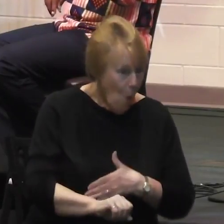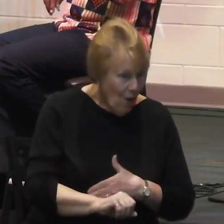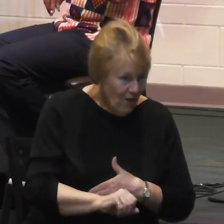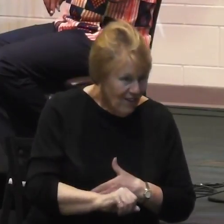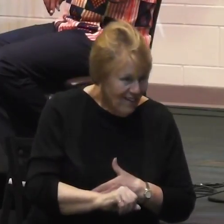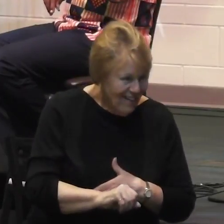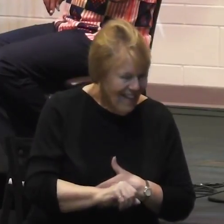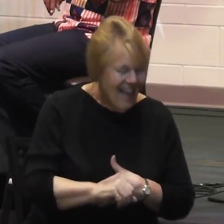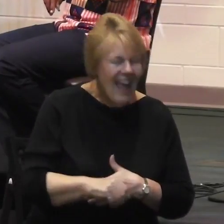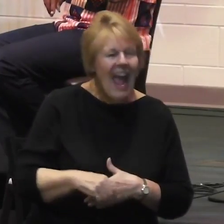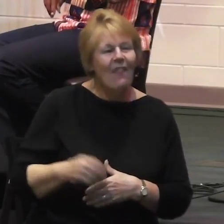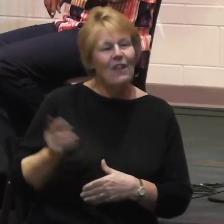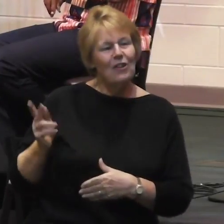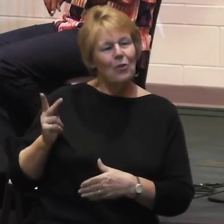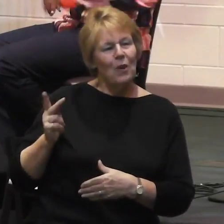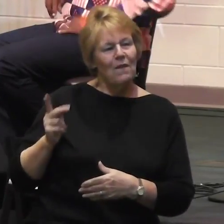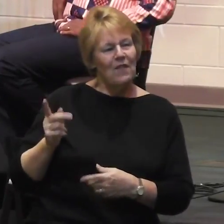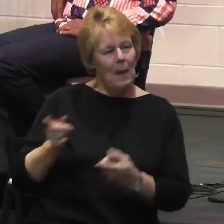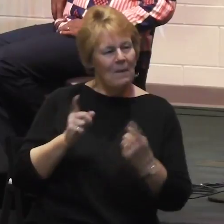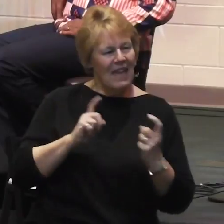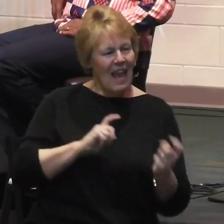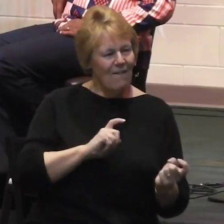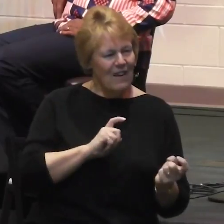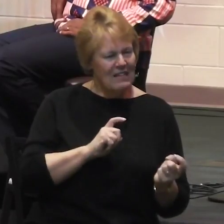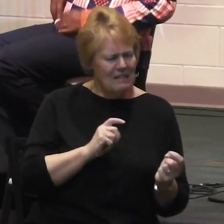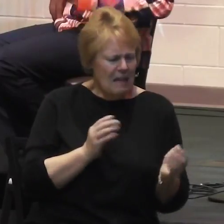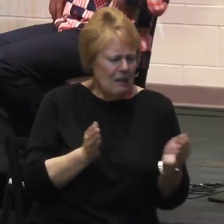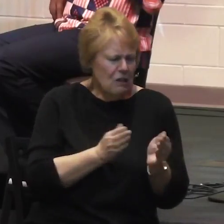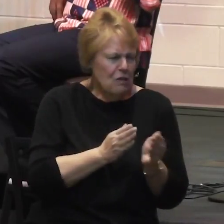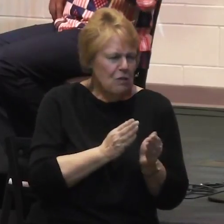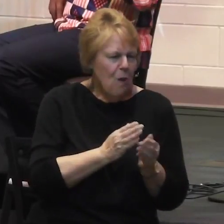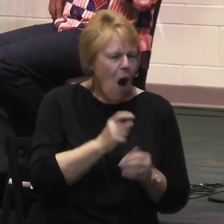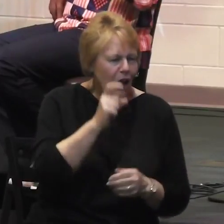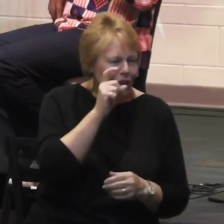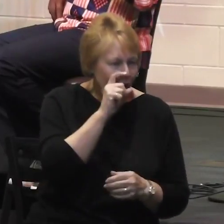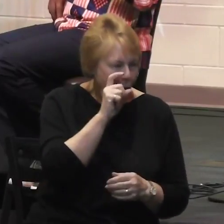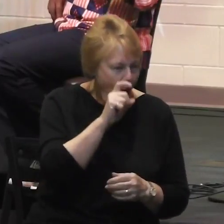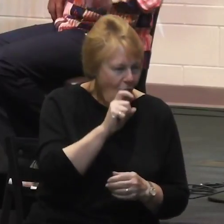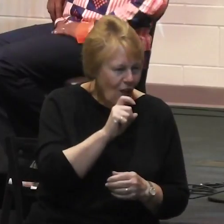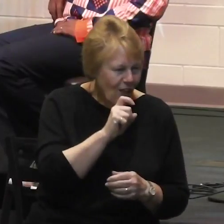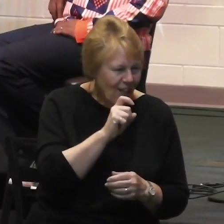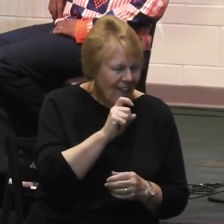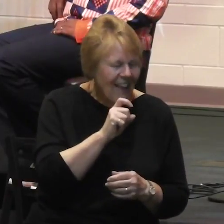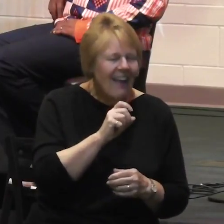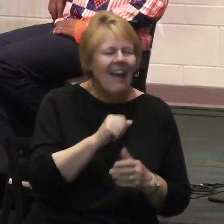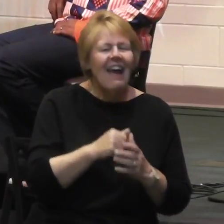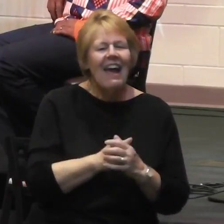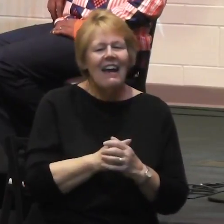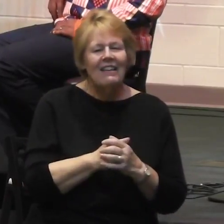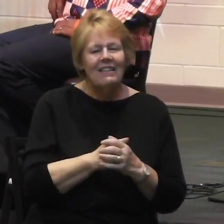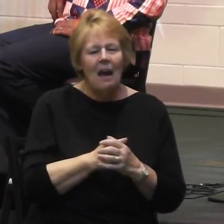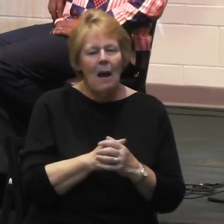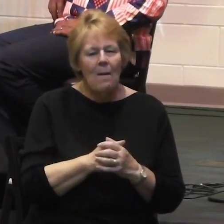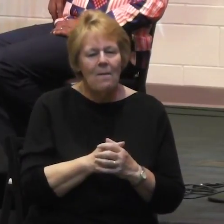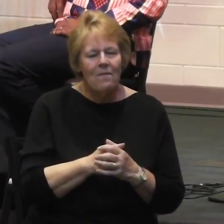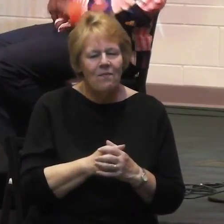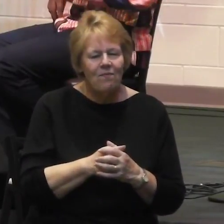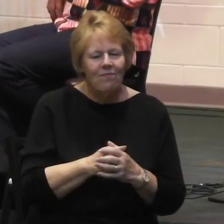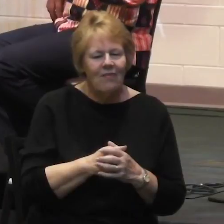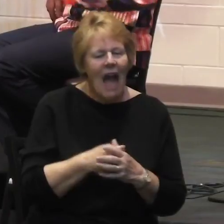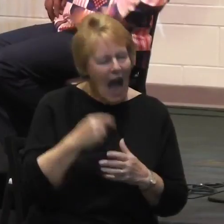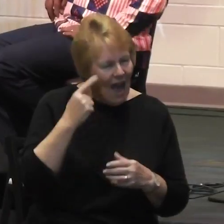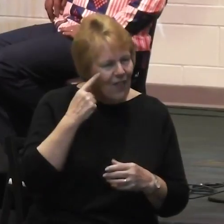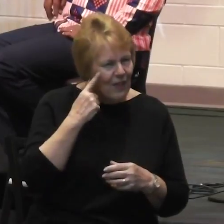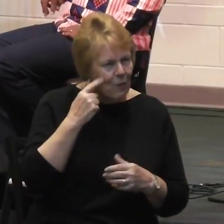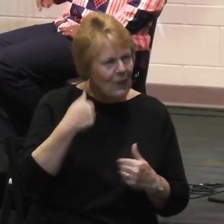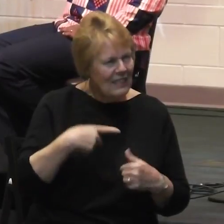stuffed doll that she, when she was born, she clung onto it, you know, for many, many years. I think it's still